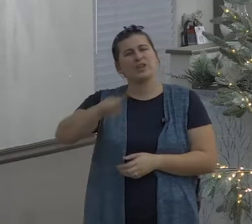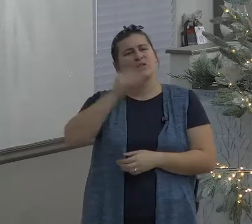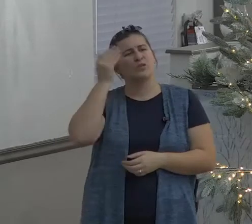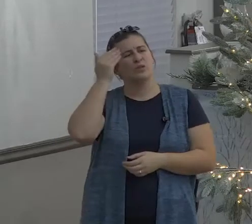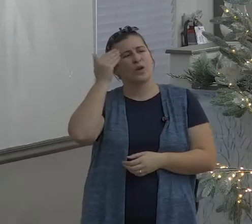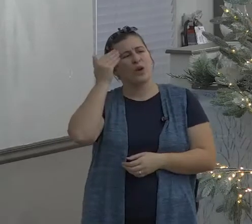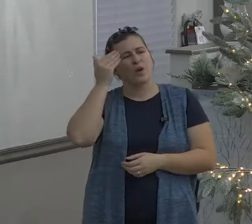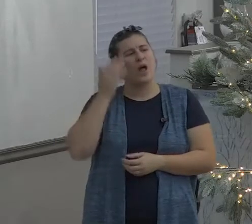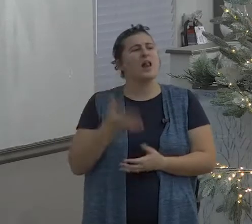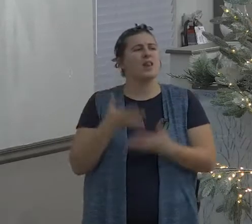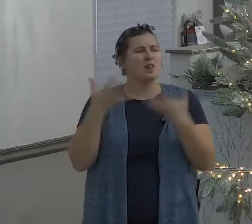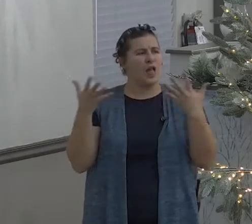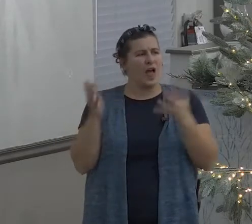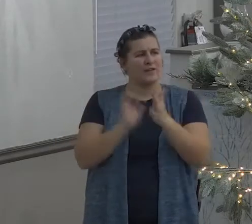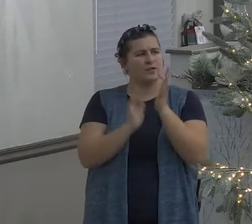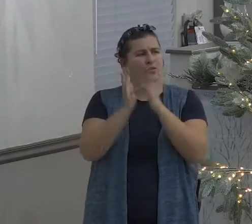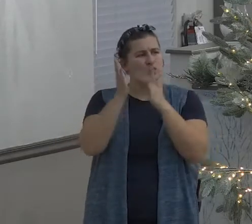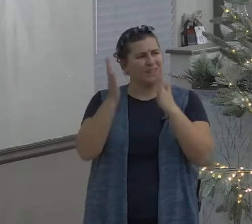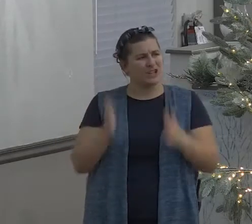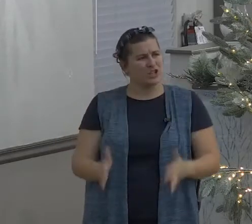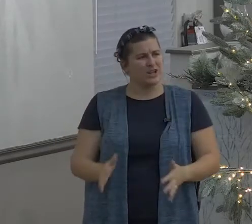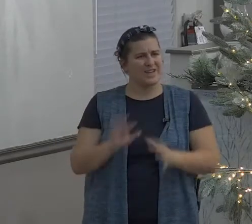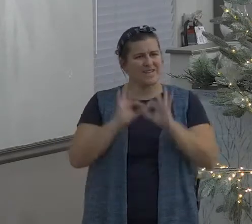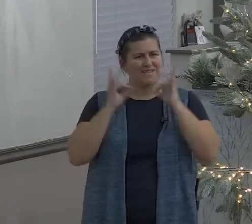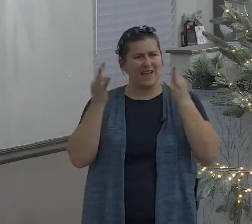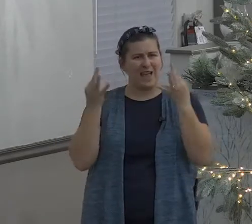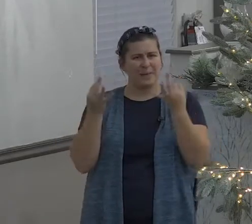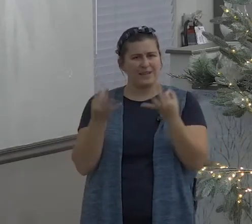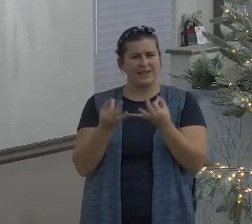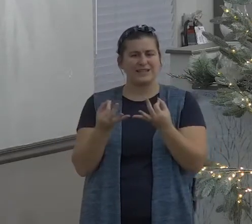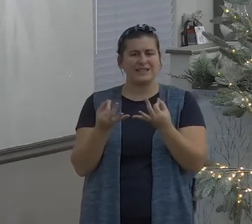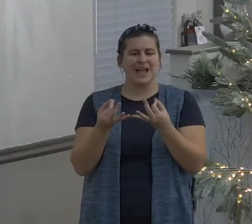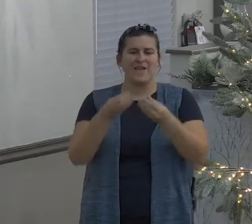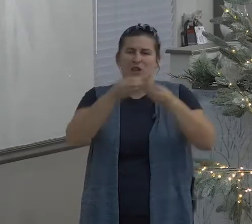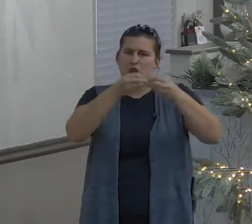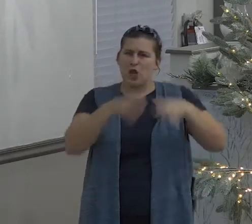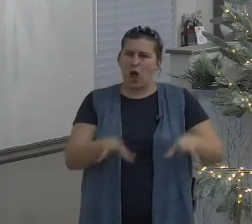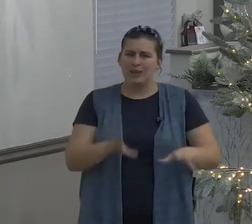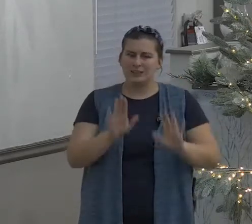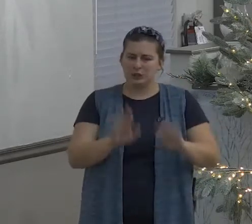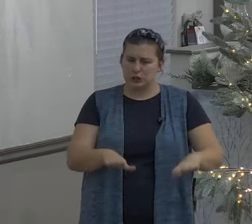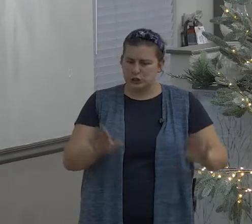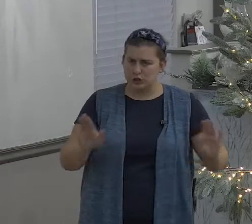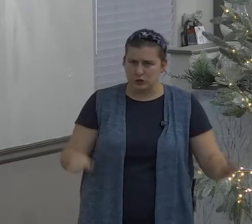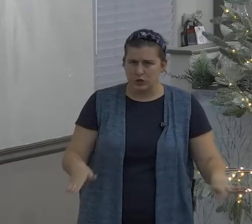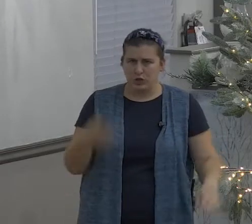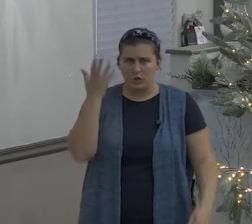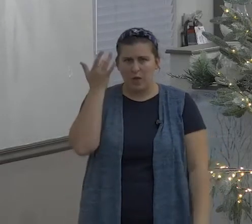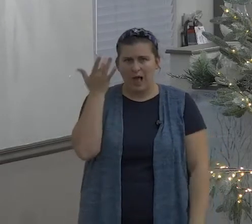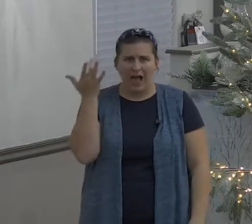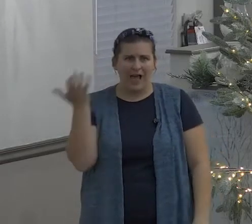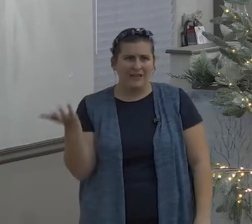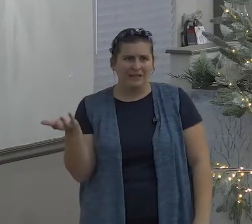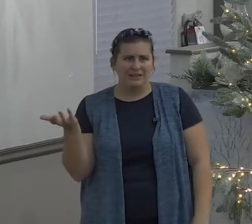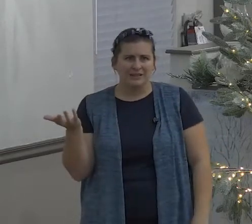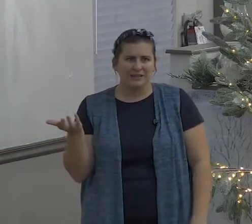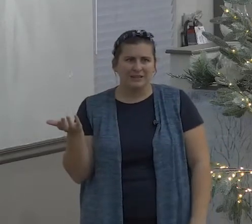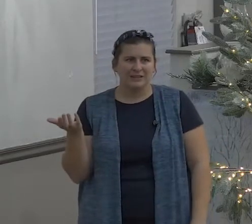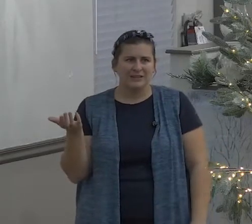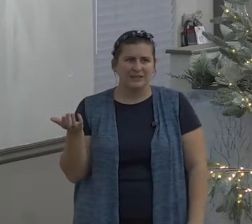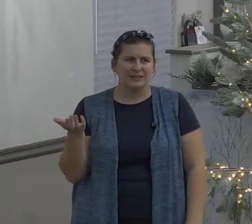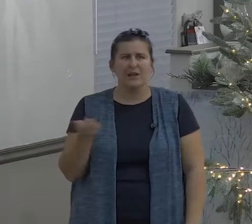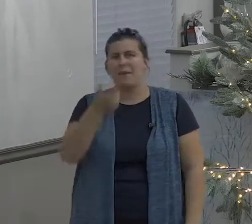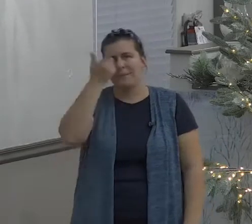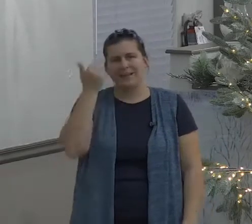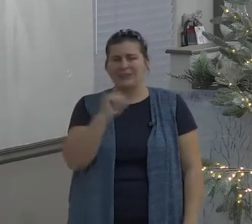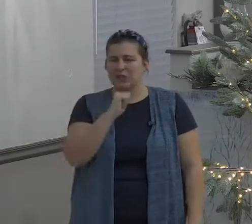but how about being a great testimony on the outside of the walls of Elmwood Baptist Church you know a